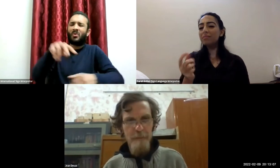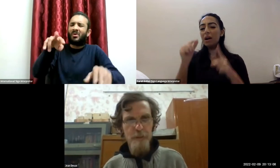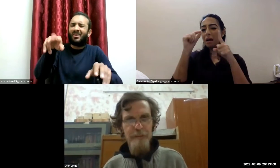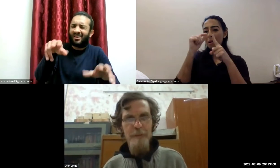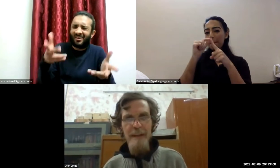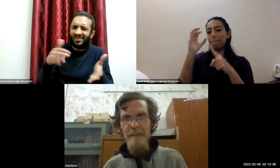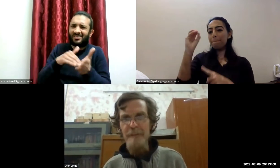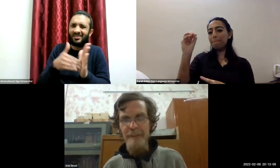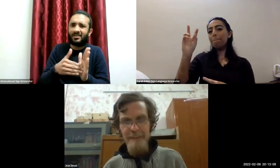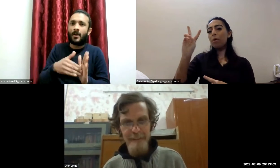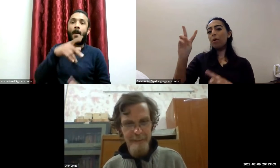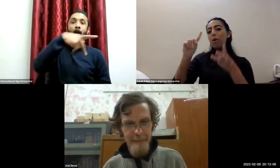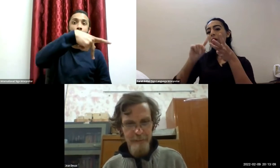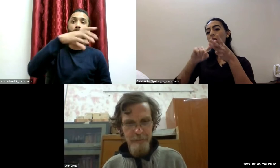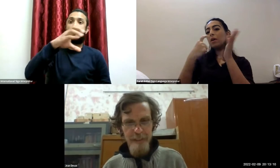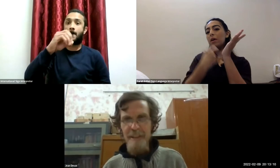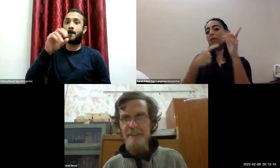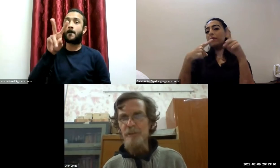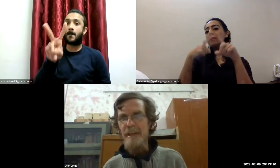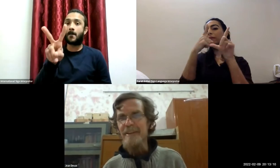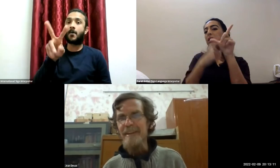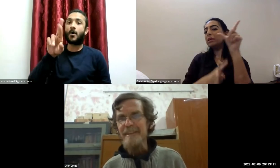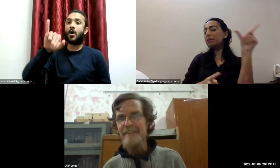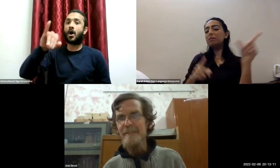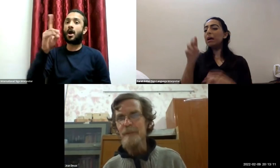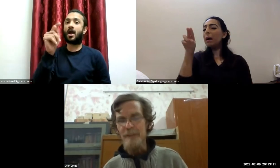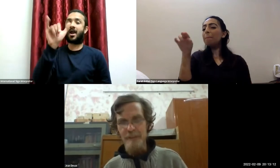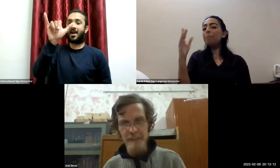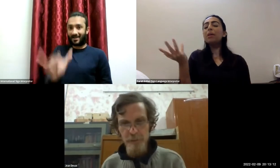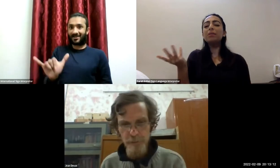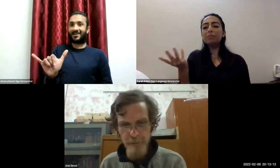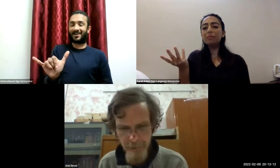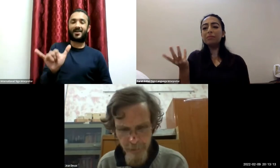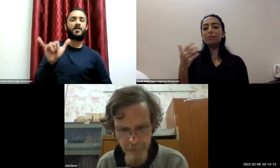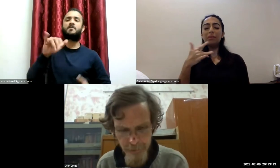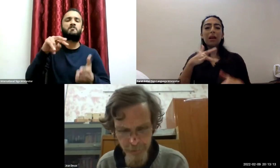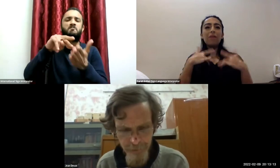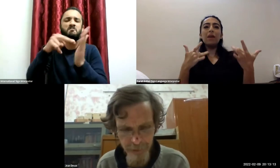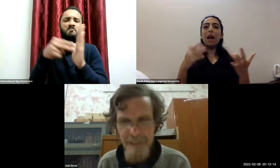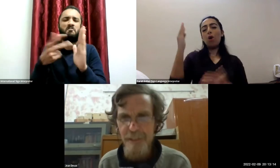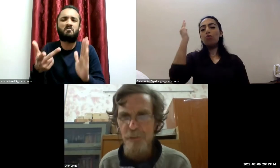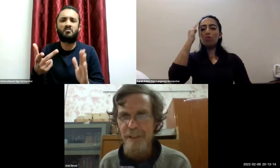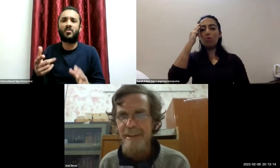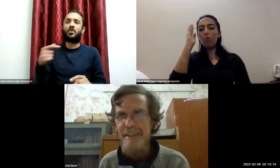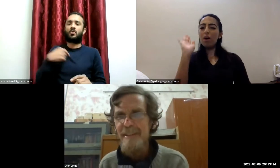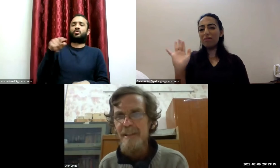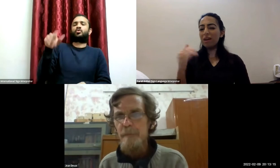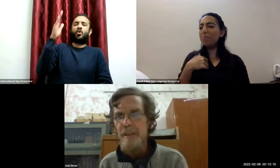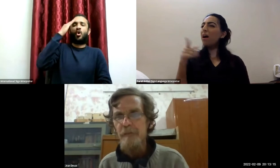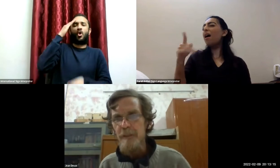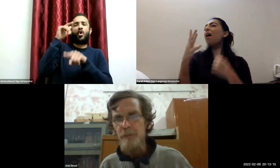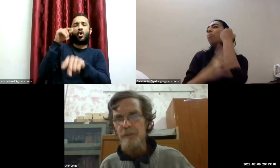really like very easy to recognize but not easy to no no sorry very easy to recognize